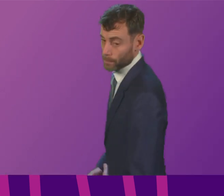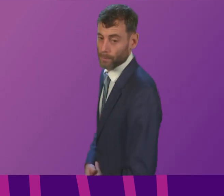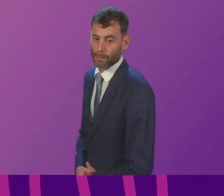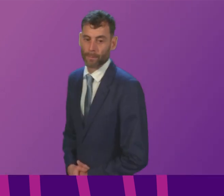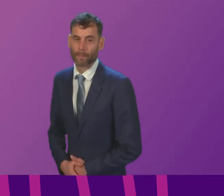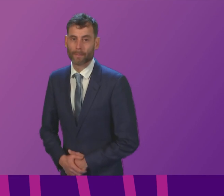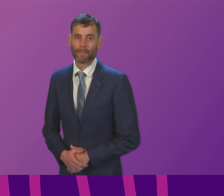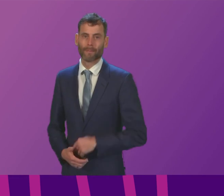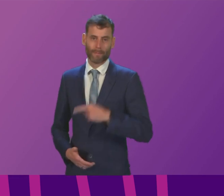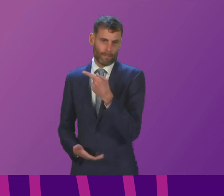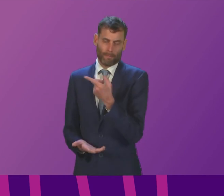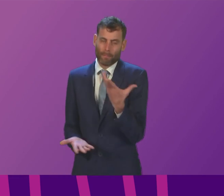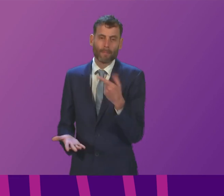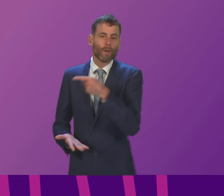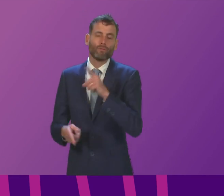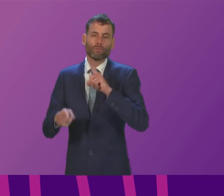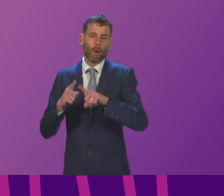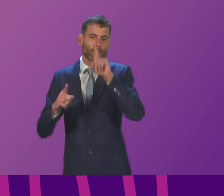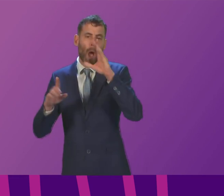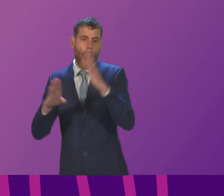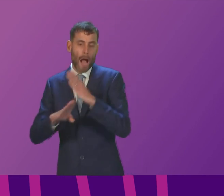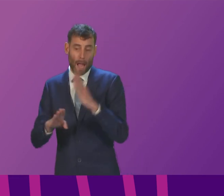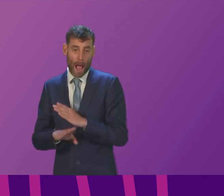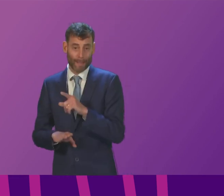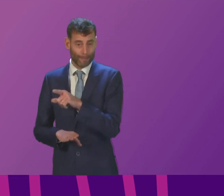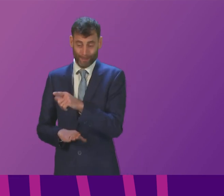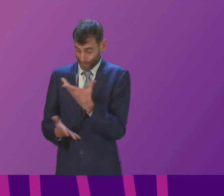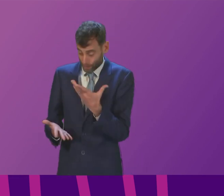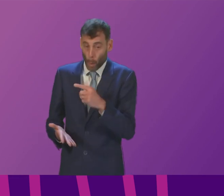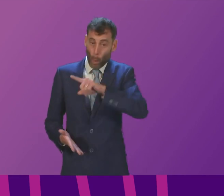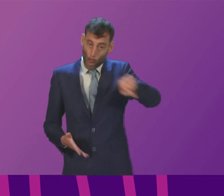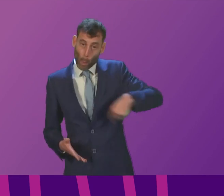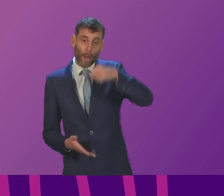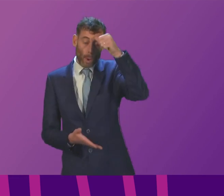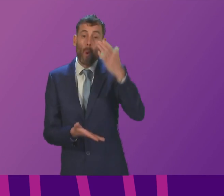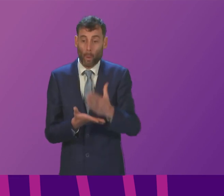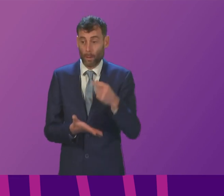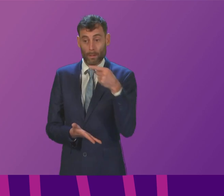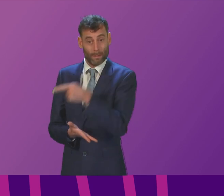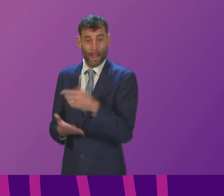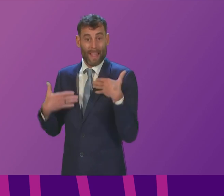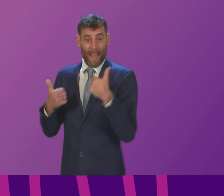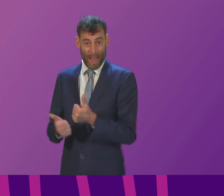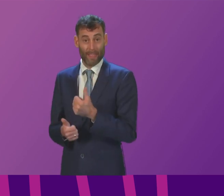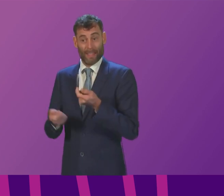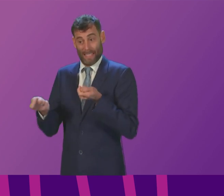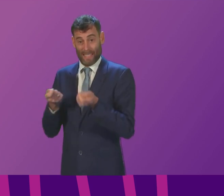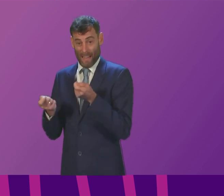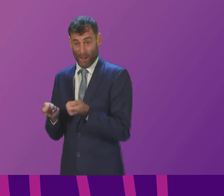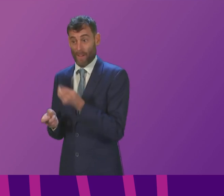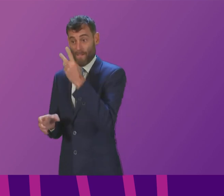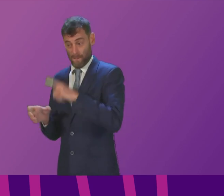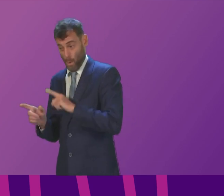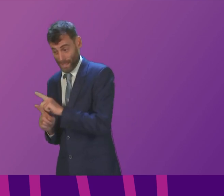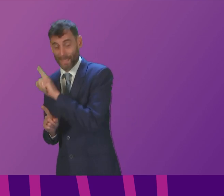can't hide from the reality the SNP has been in government for 14 years Nicola Sturgeon was health secretary for 4 years she's been